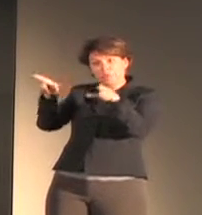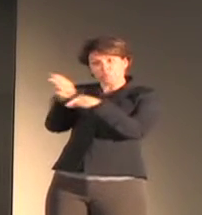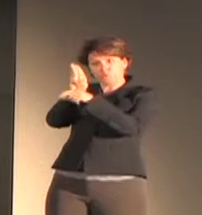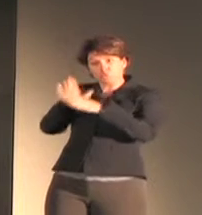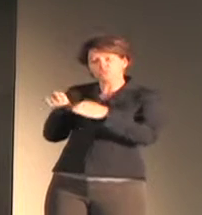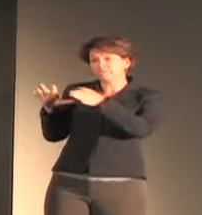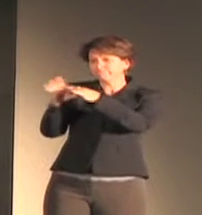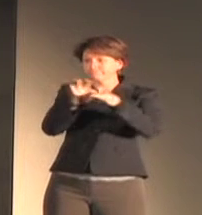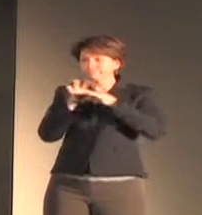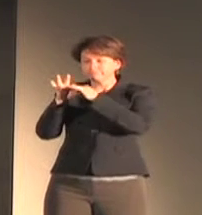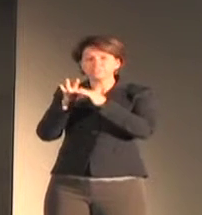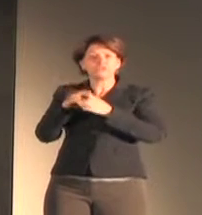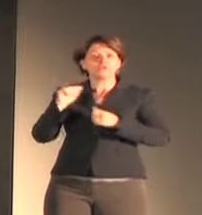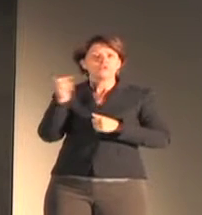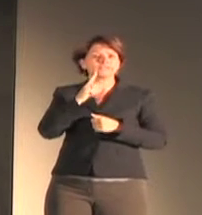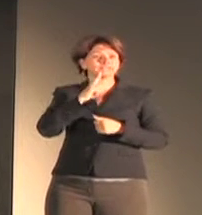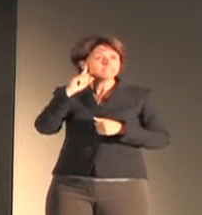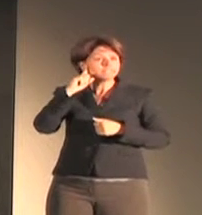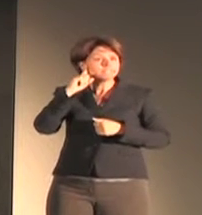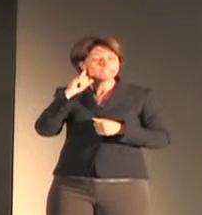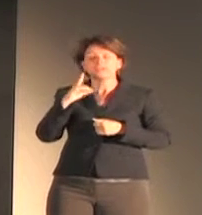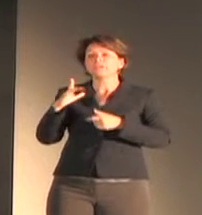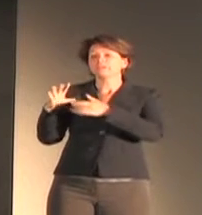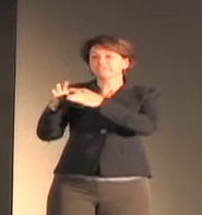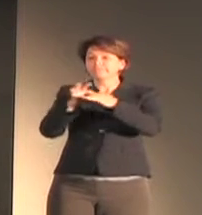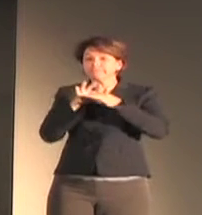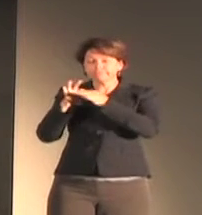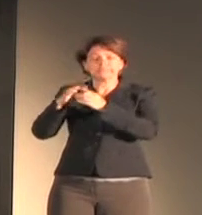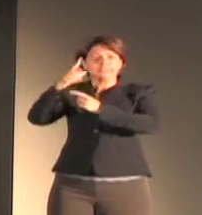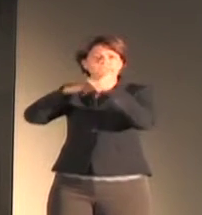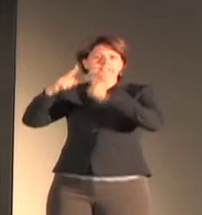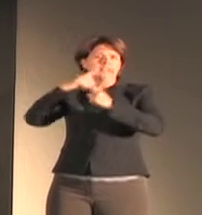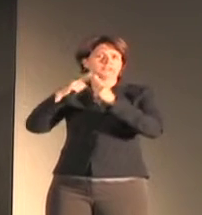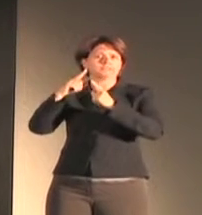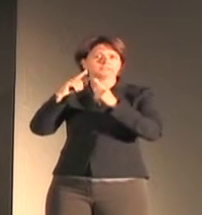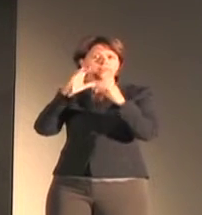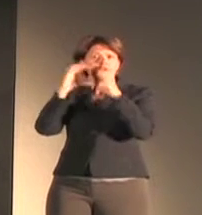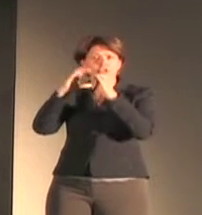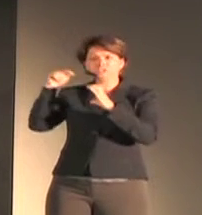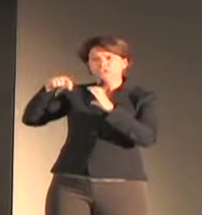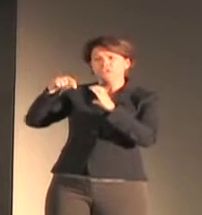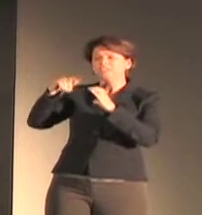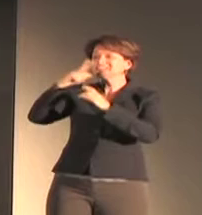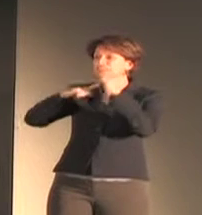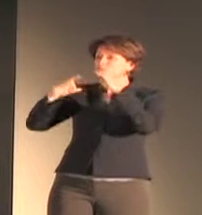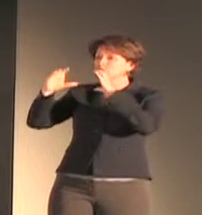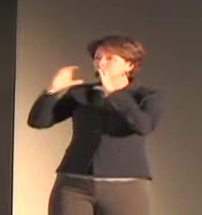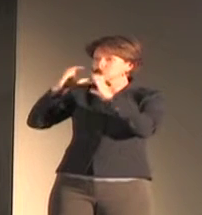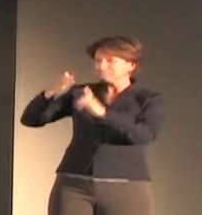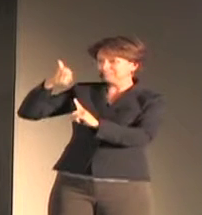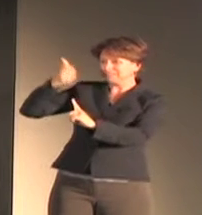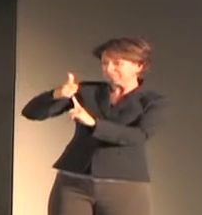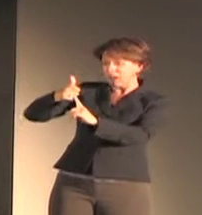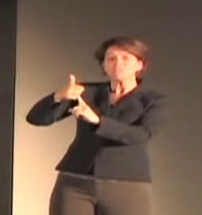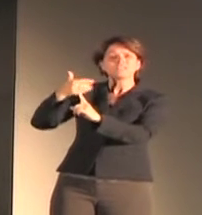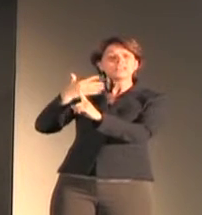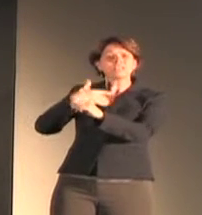sign communication. It is sign communication, a structured and systematic use of the body for linguistic